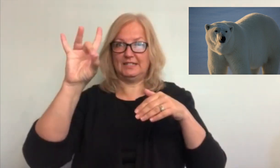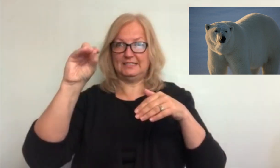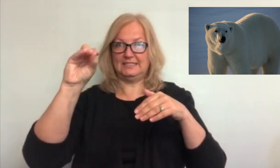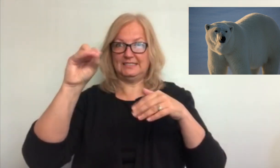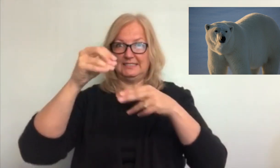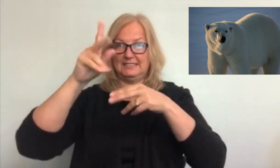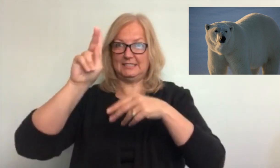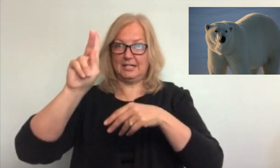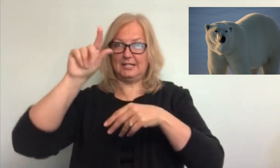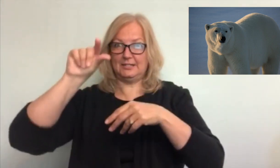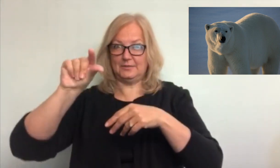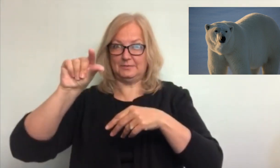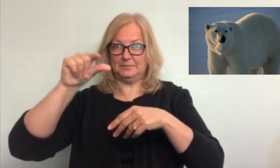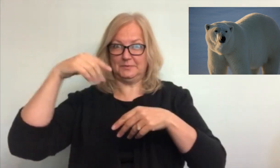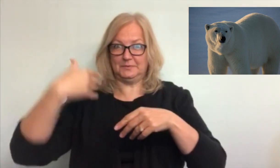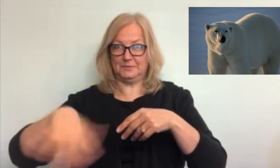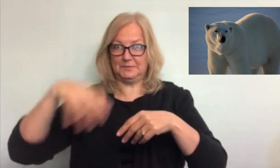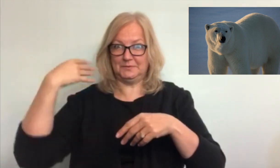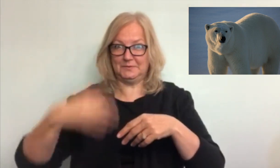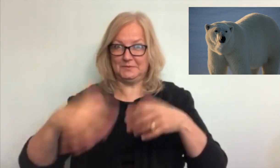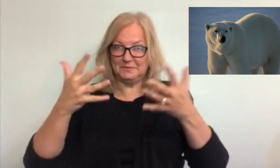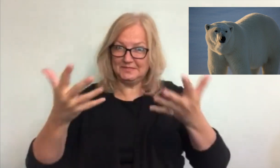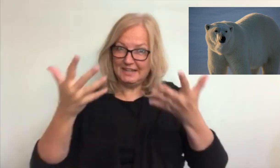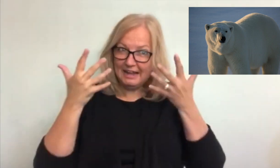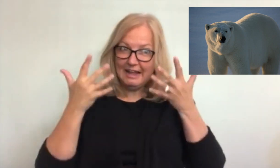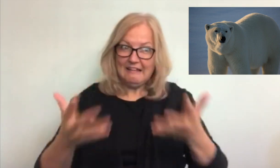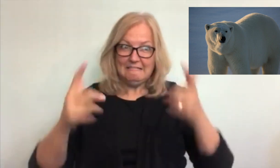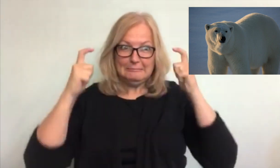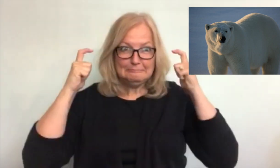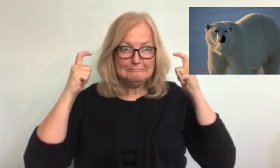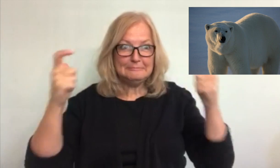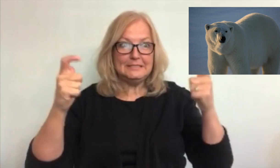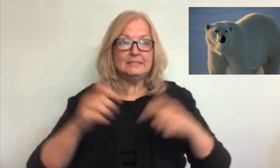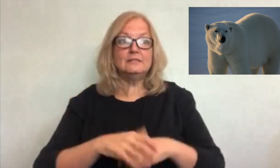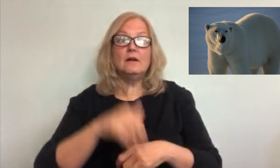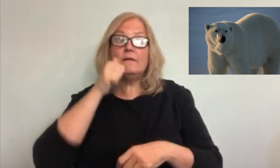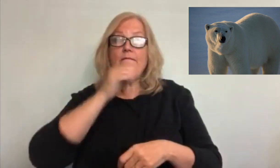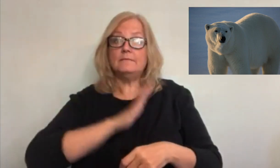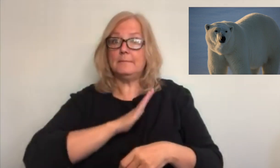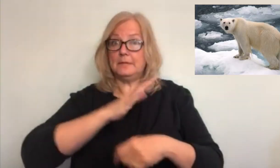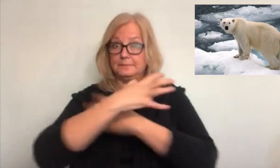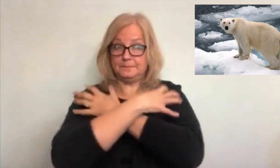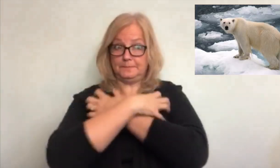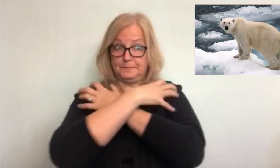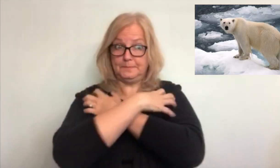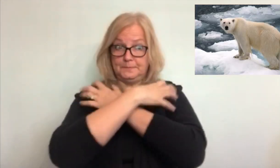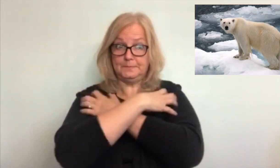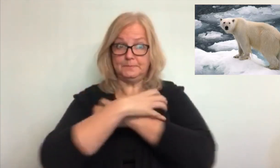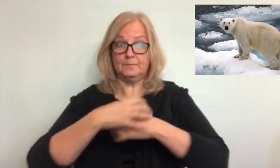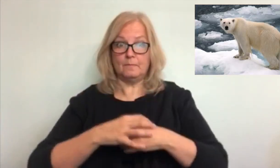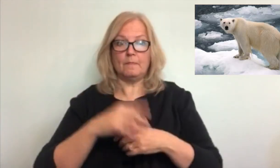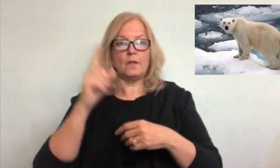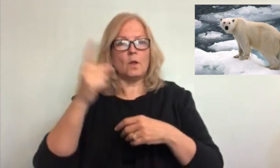Male polar bears can weigh up to 680 kilograms. They are massive and heavy.